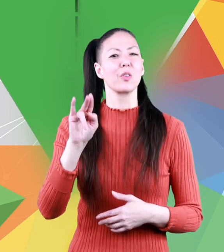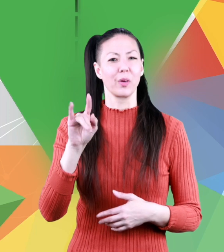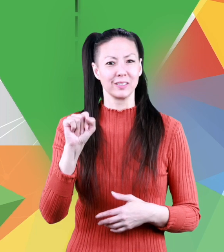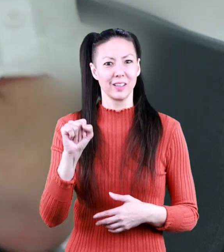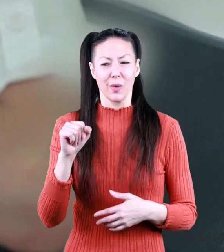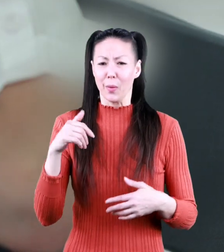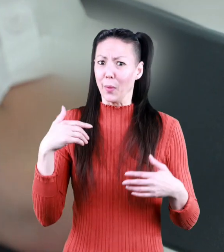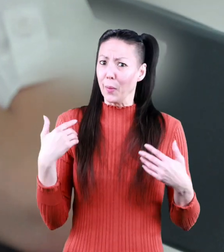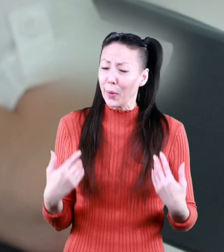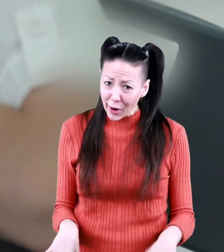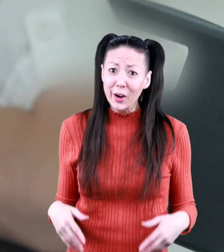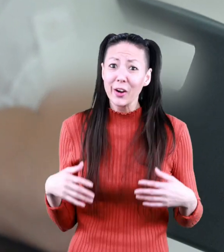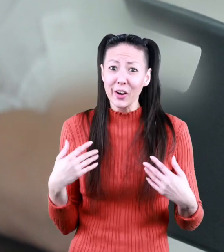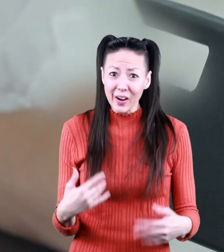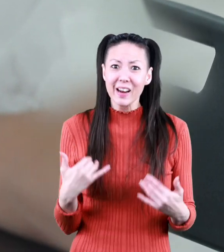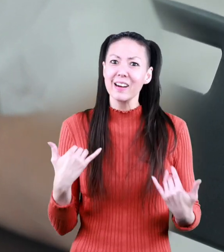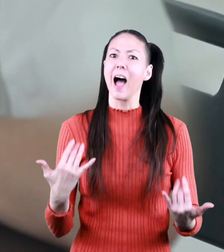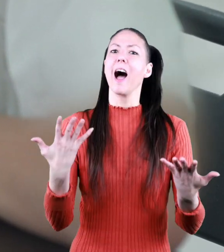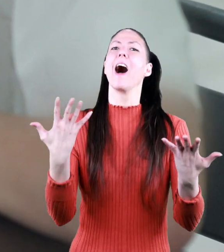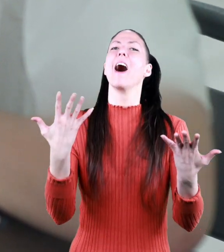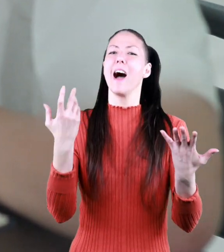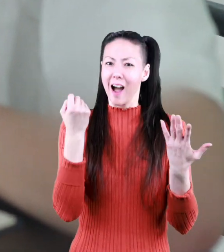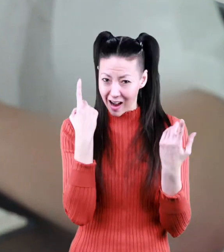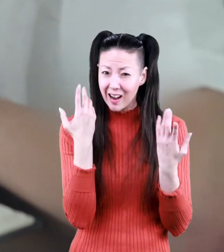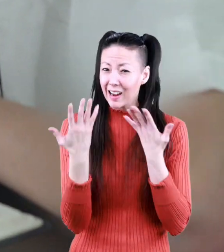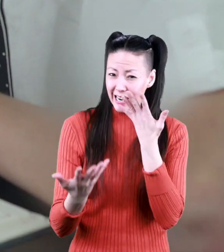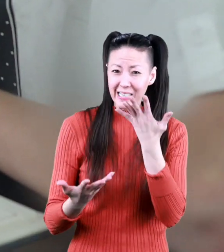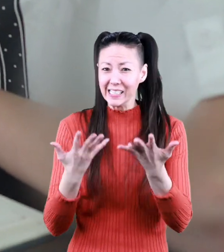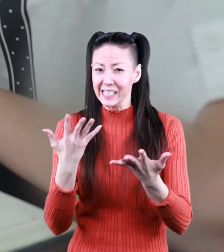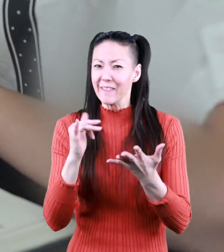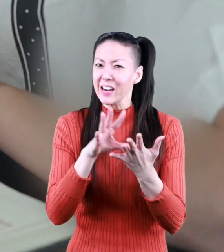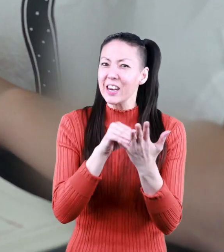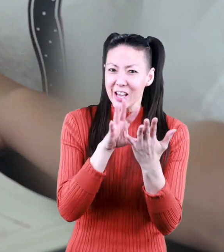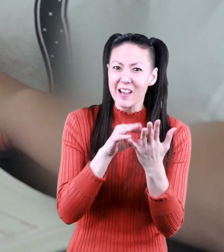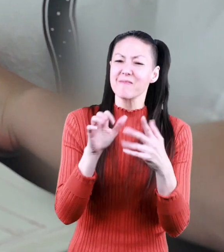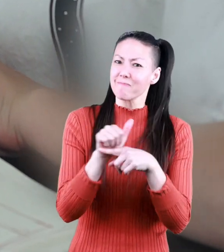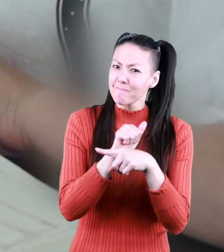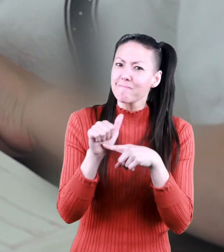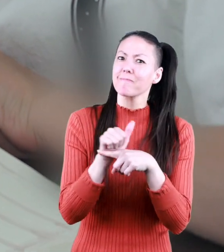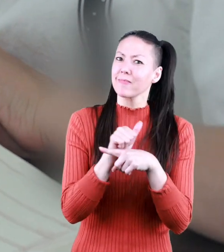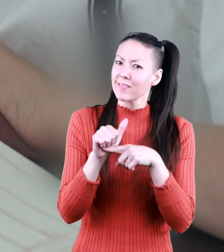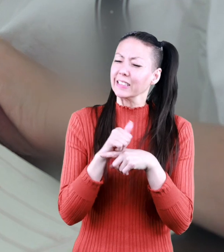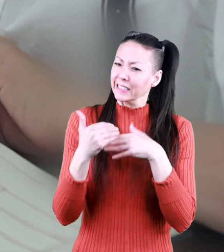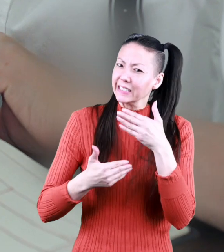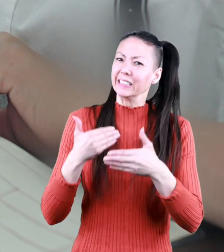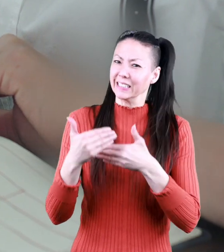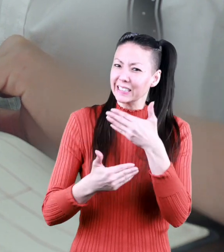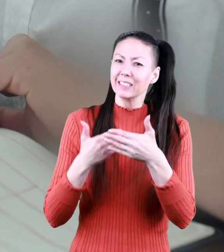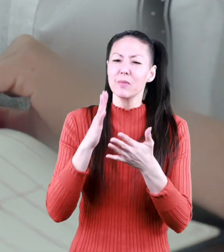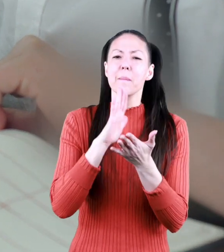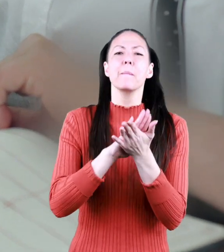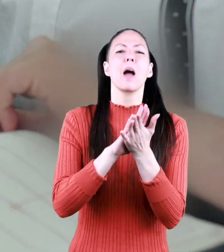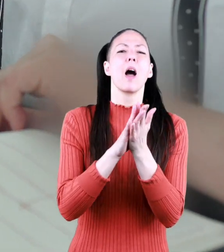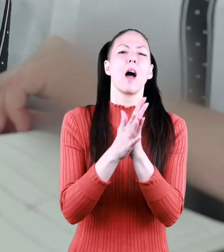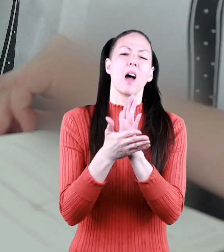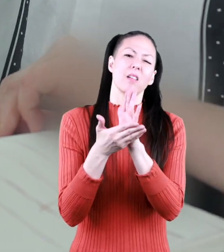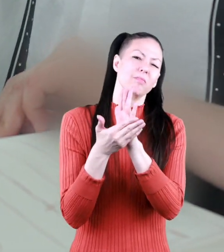phew so there you have it there's a lot to learn but if you practice enough you'll become an area calculating